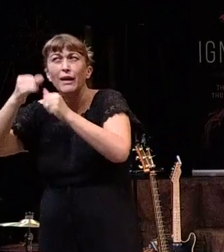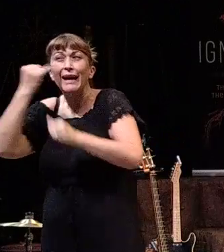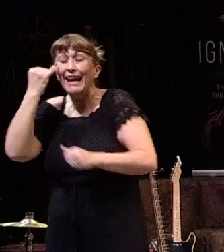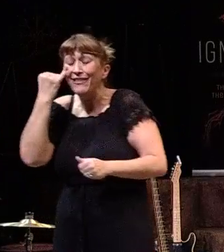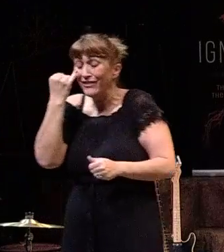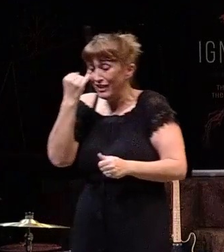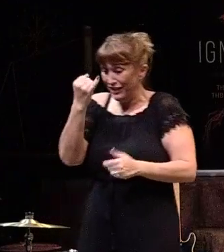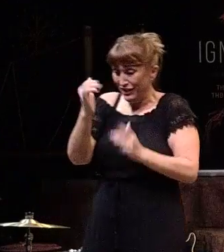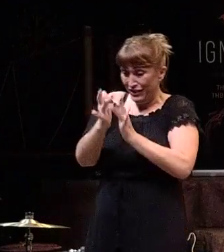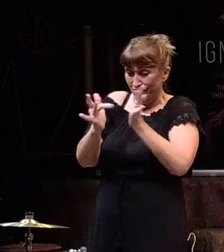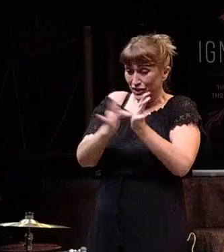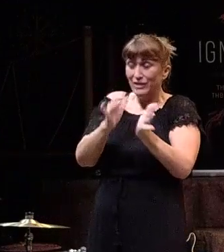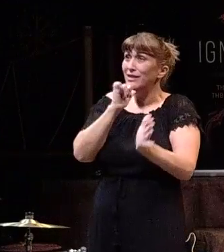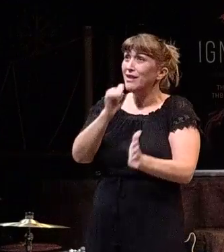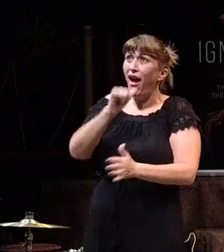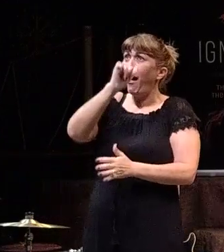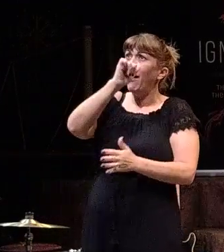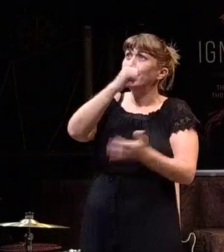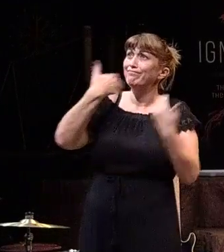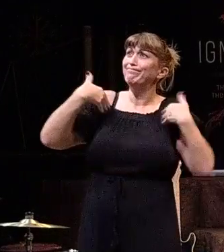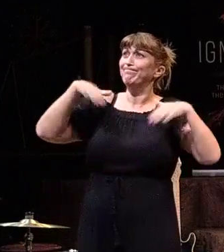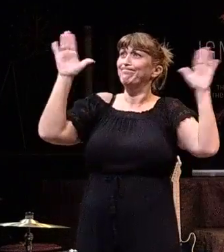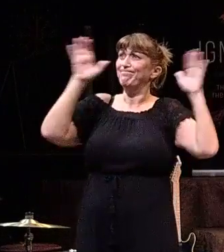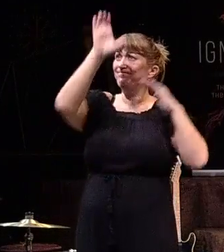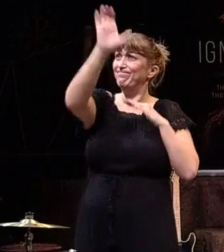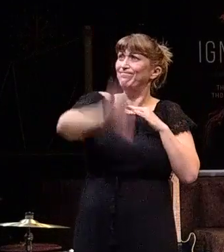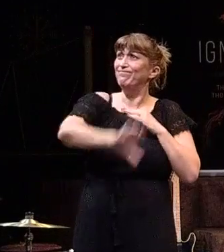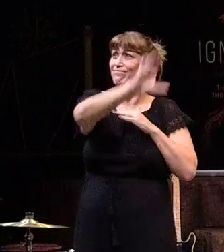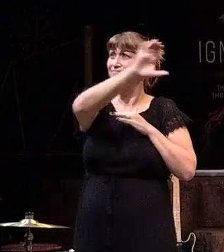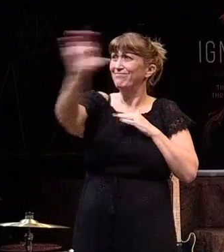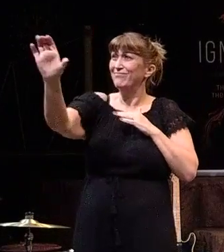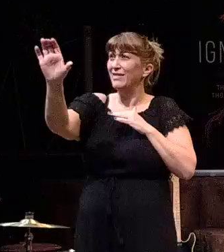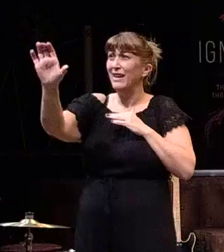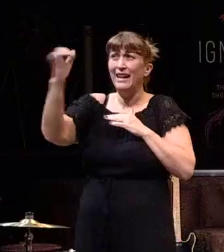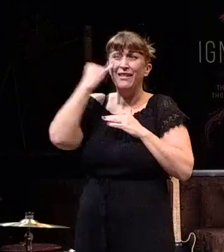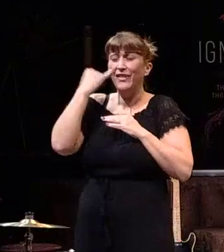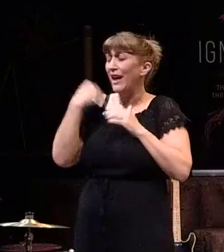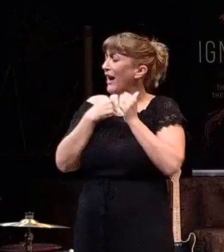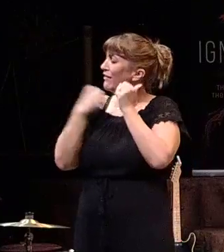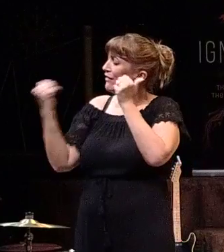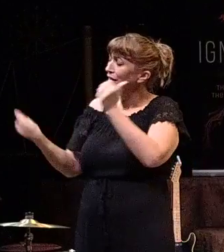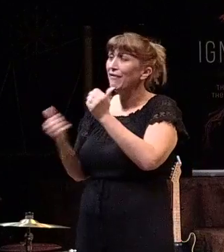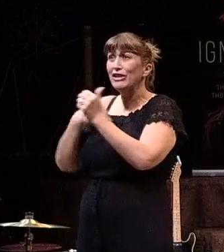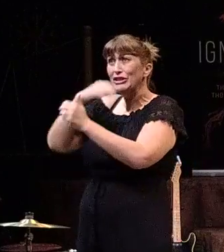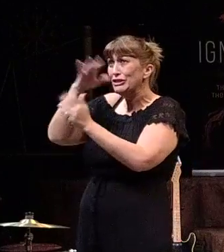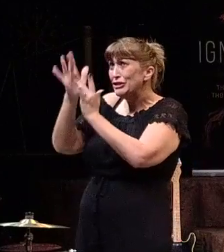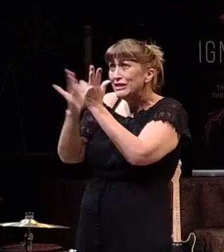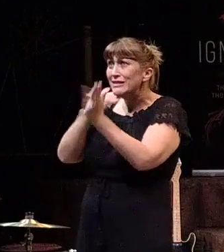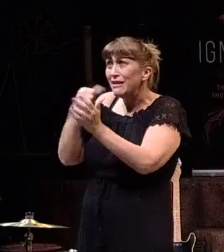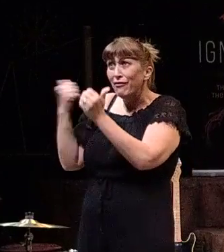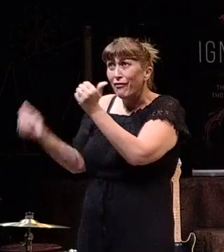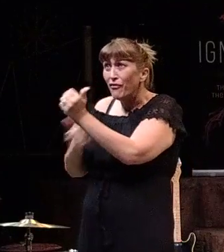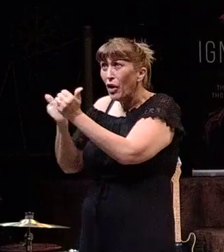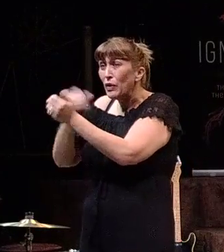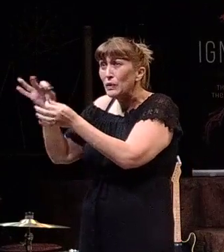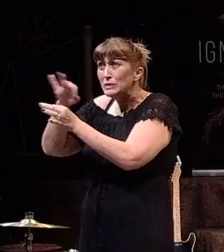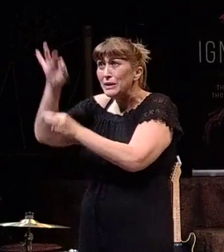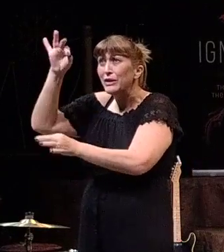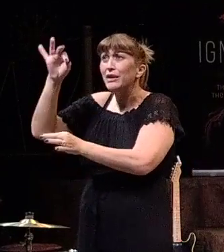if He hadn't, if He hadn't followed the Spirit where it was guiding Him to go, we would not be here this morning.